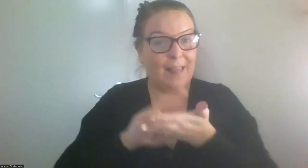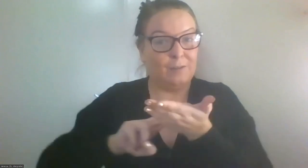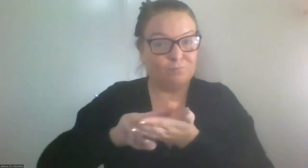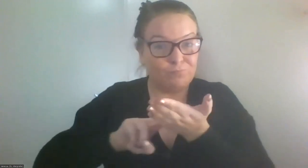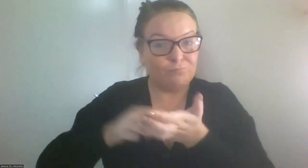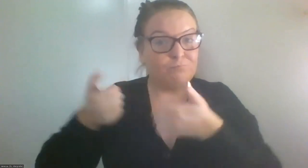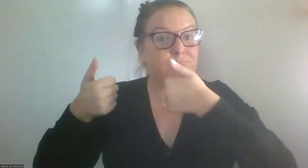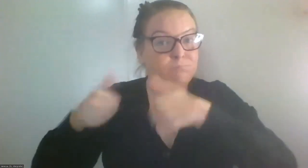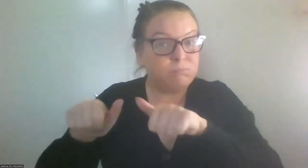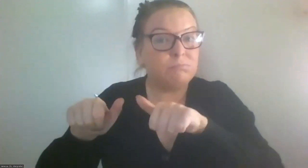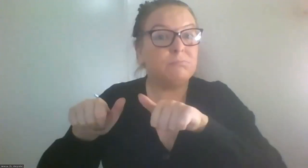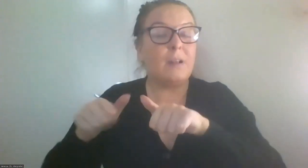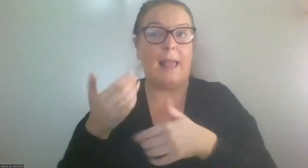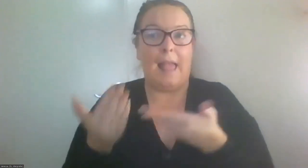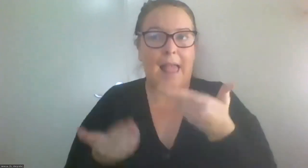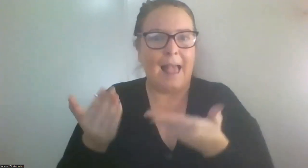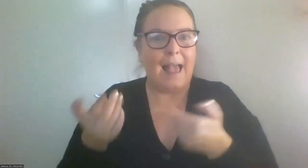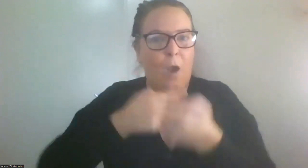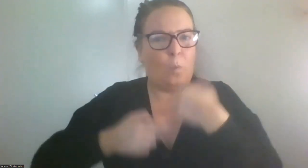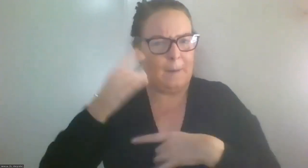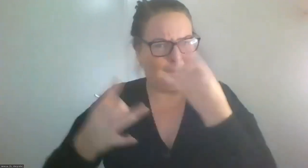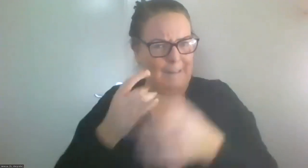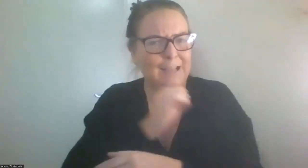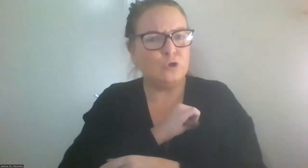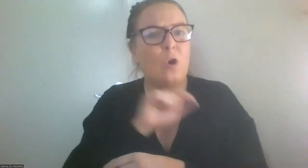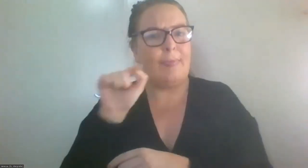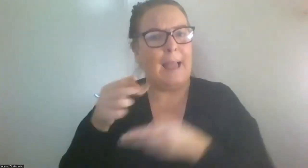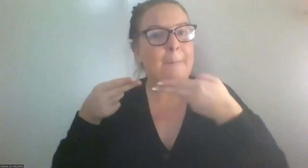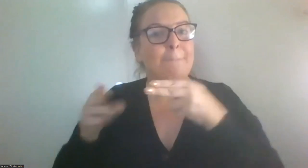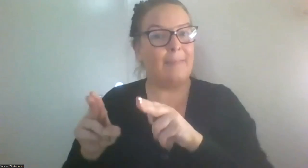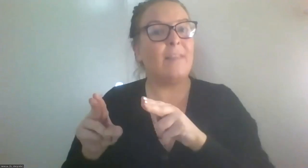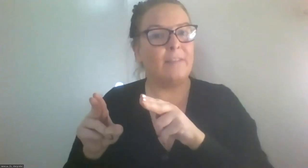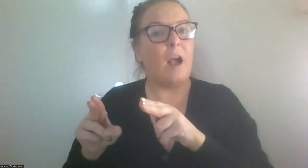ensure that this methodology is adopted?